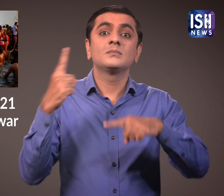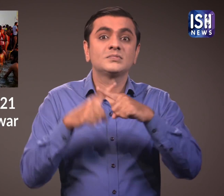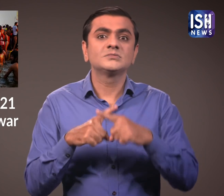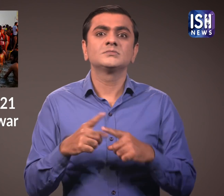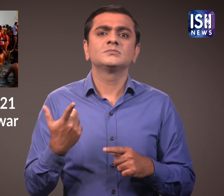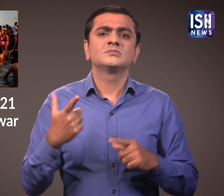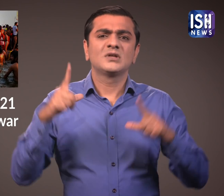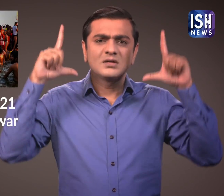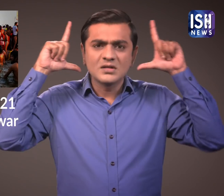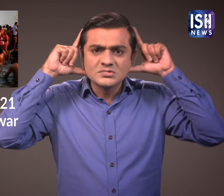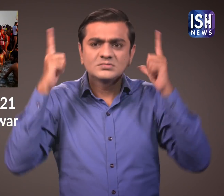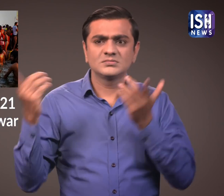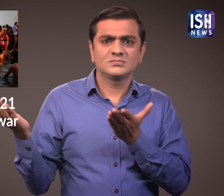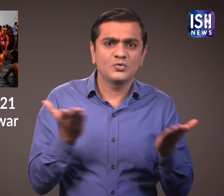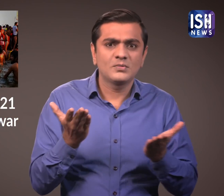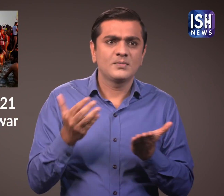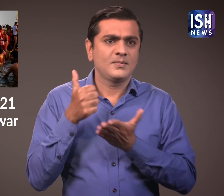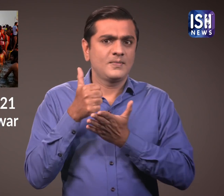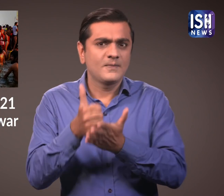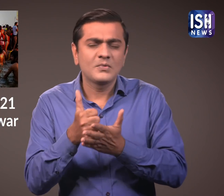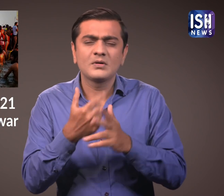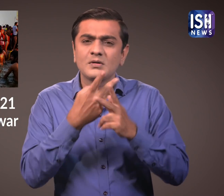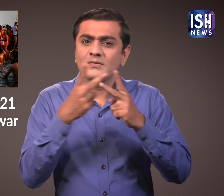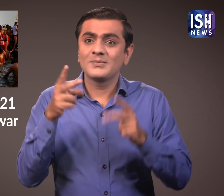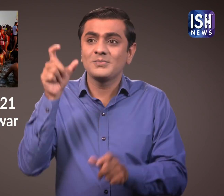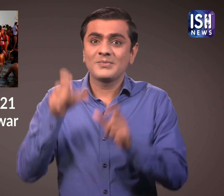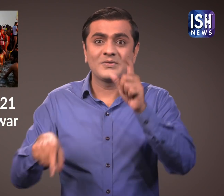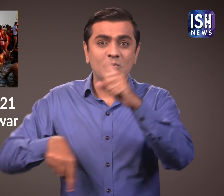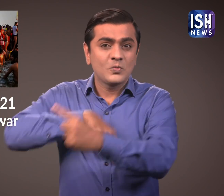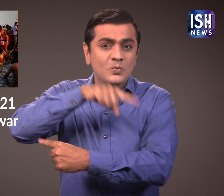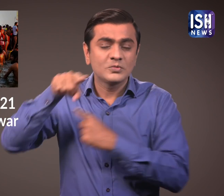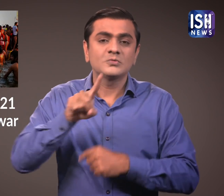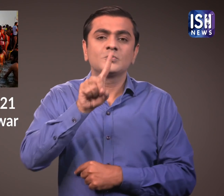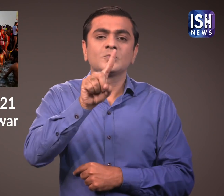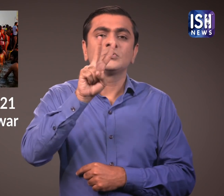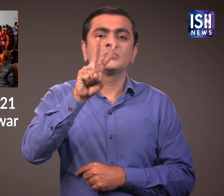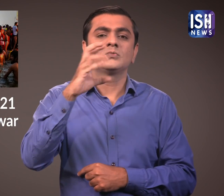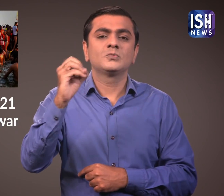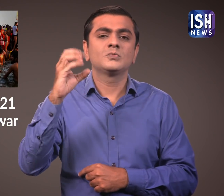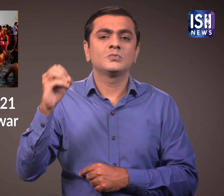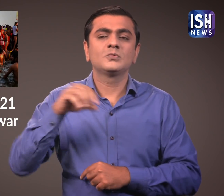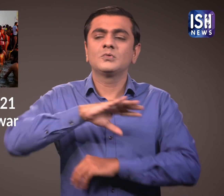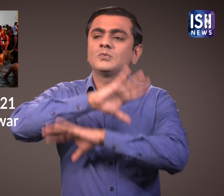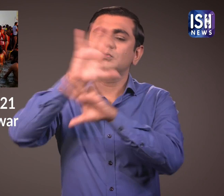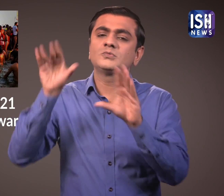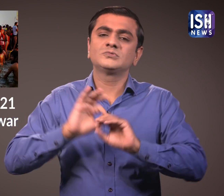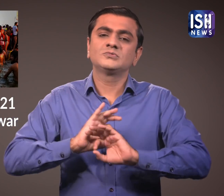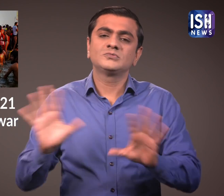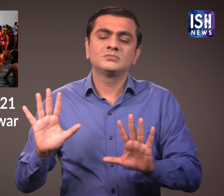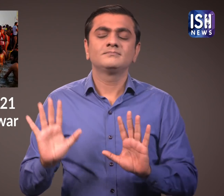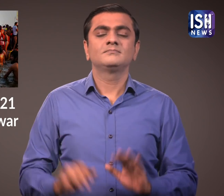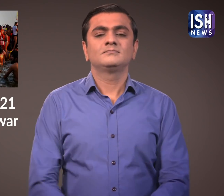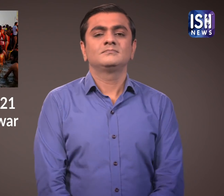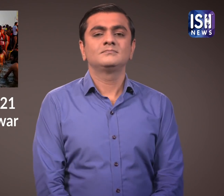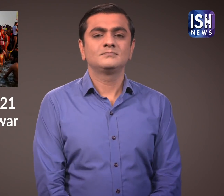paramedical staff will help to treat devotees. 2. 5. 4. 8. 9.